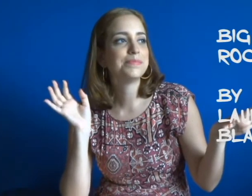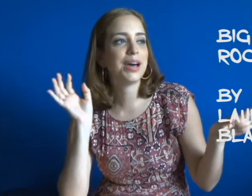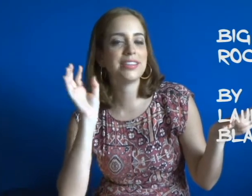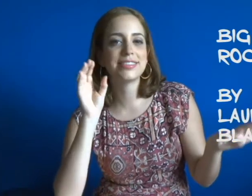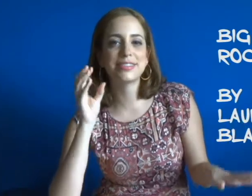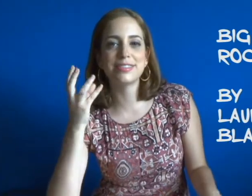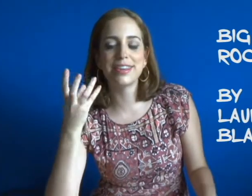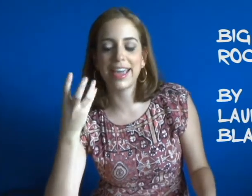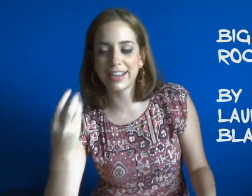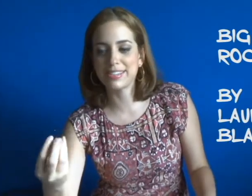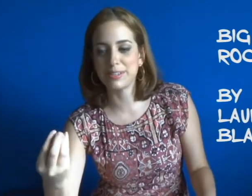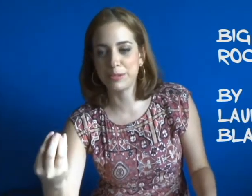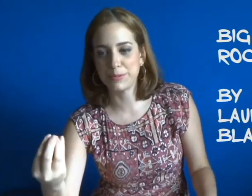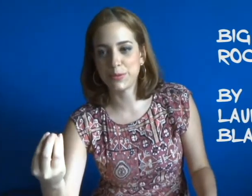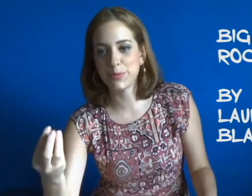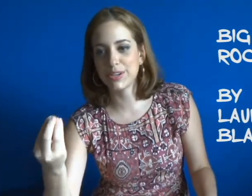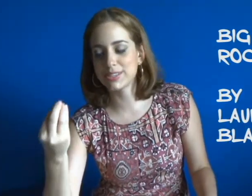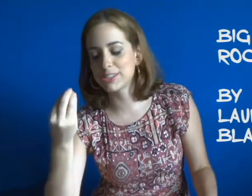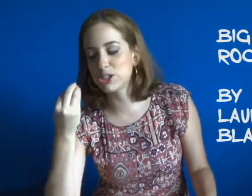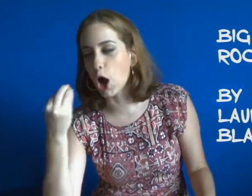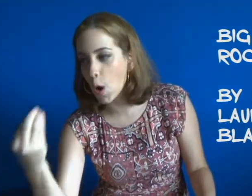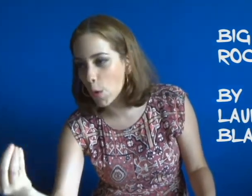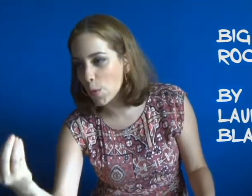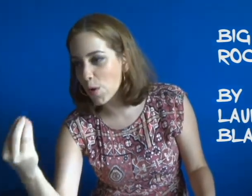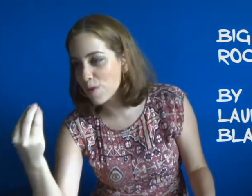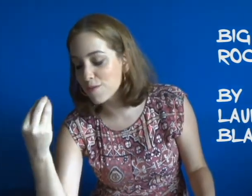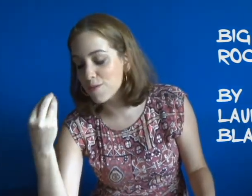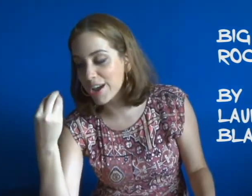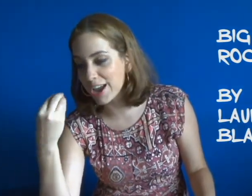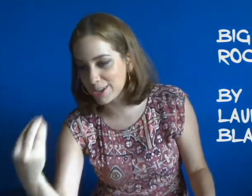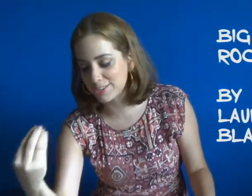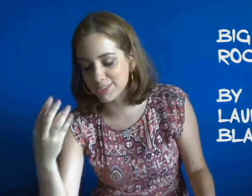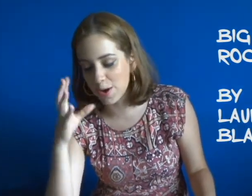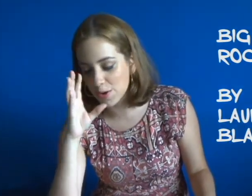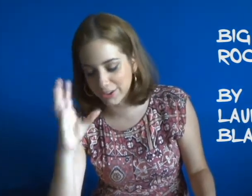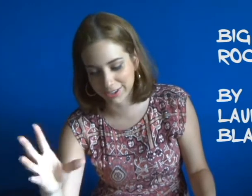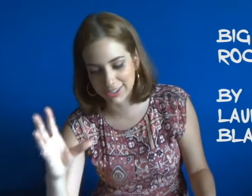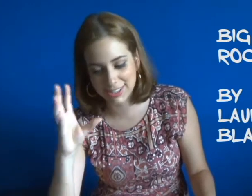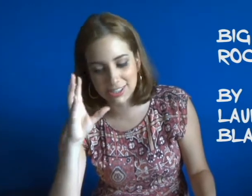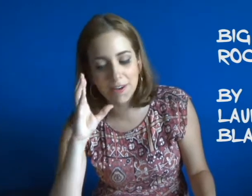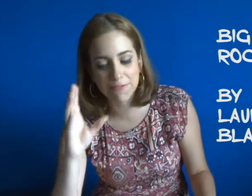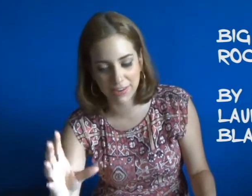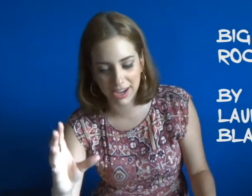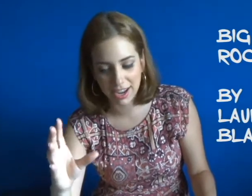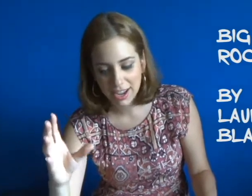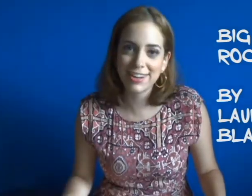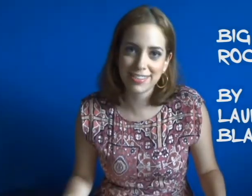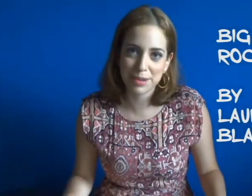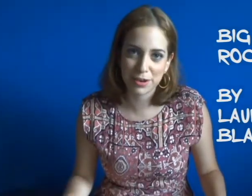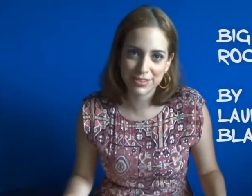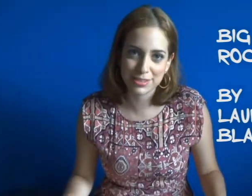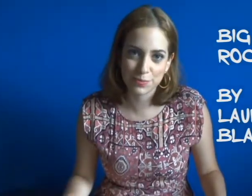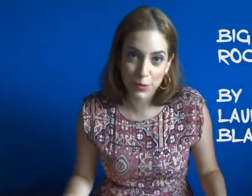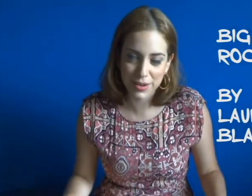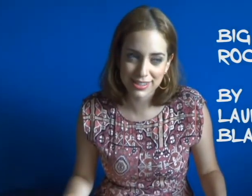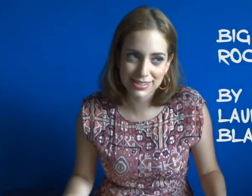but the excerpt was so, it's so good, so funny. The funny thing about this romance